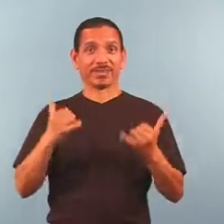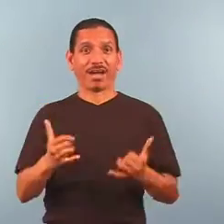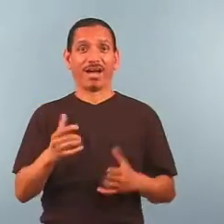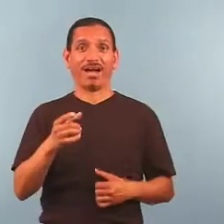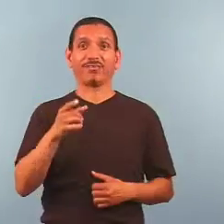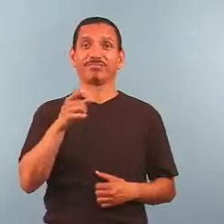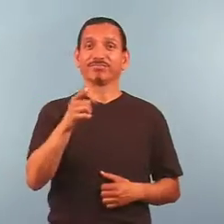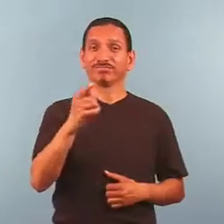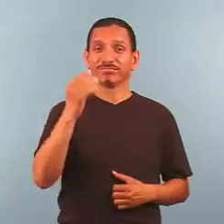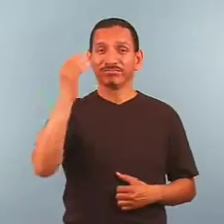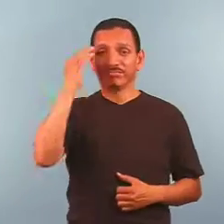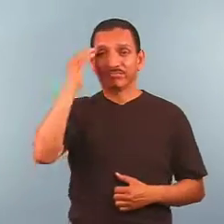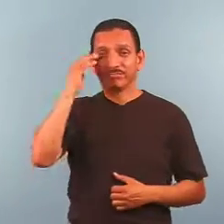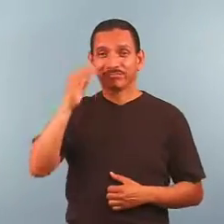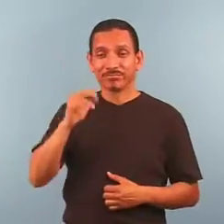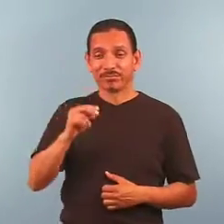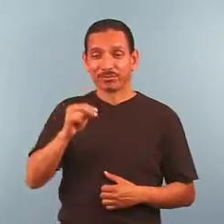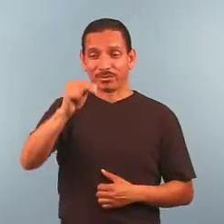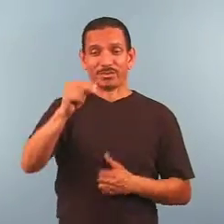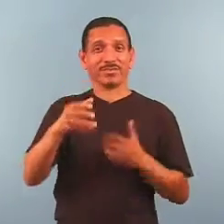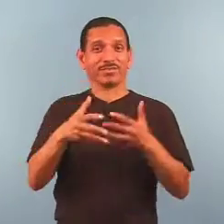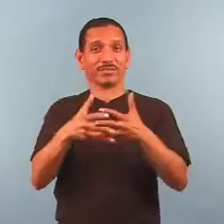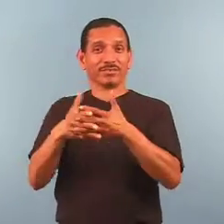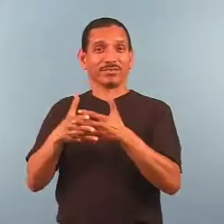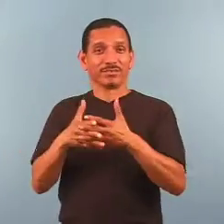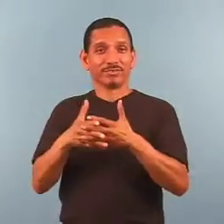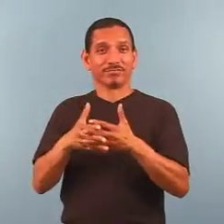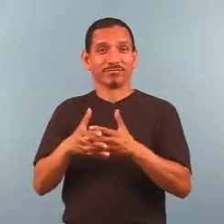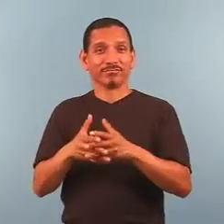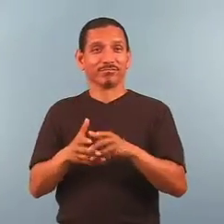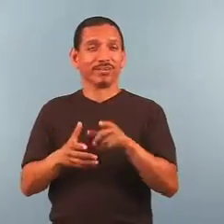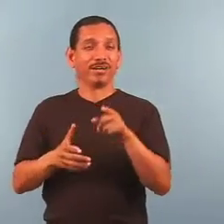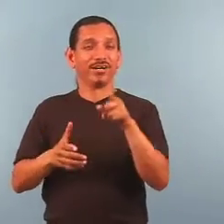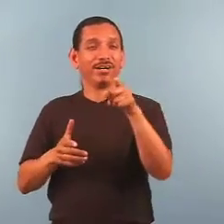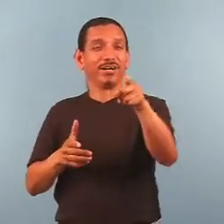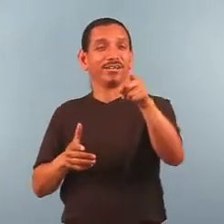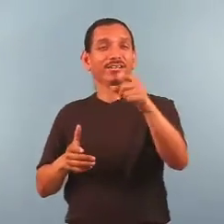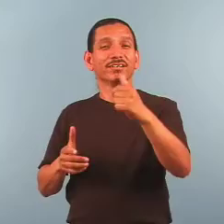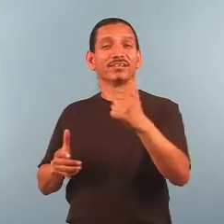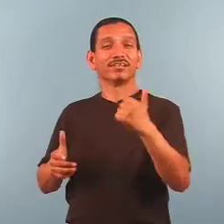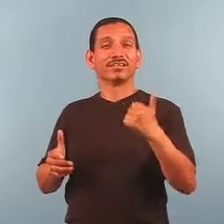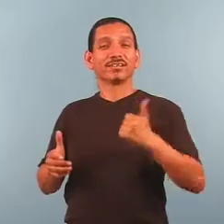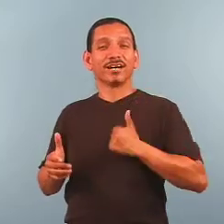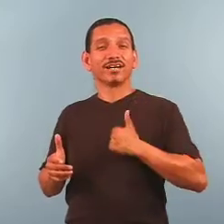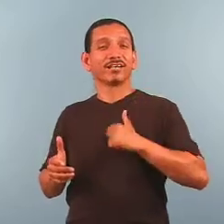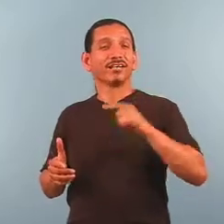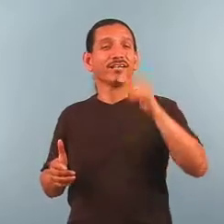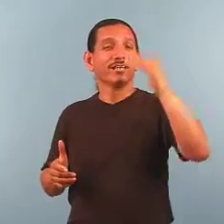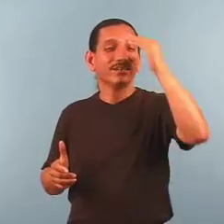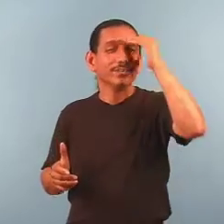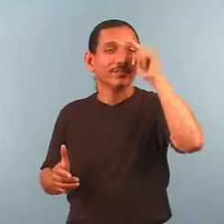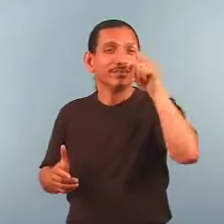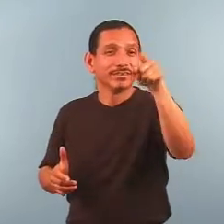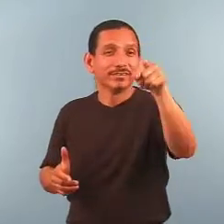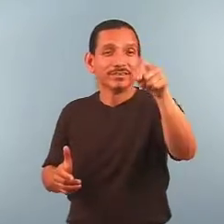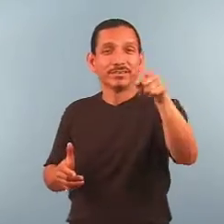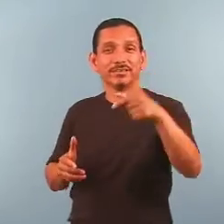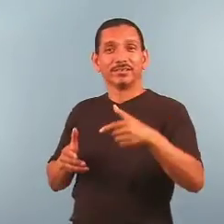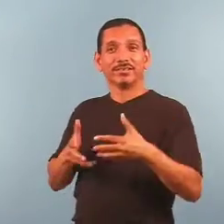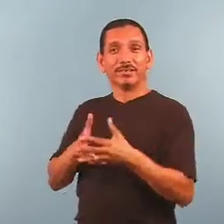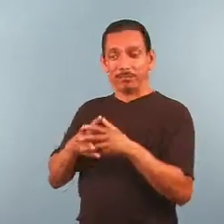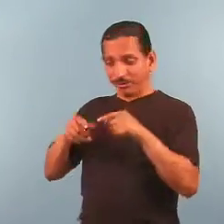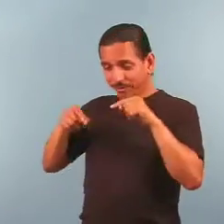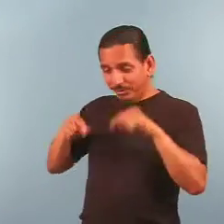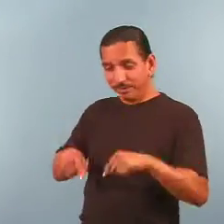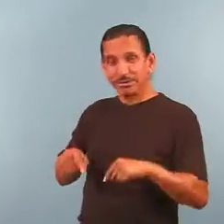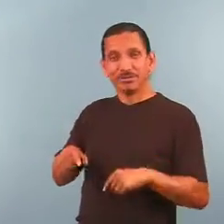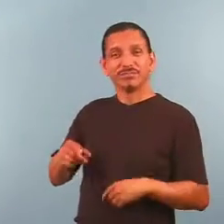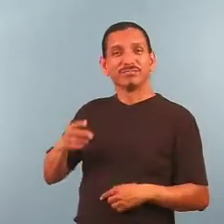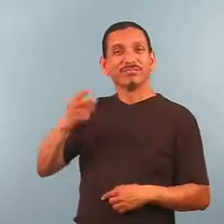Now let's switch scales one last time and shrink the entire continent-sized galaxy